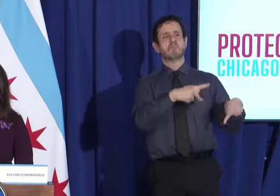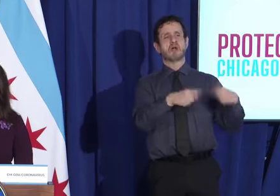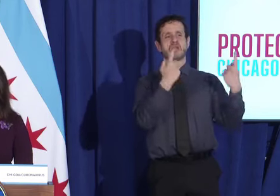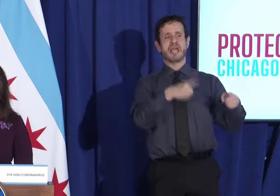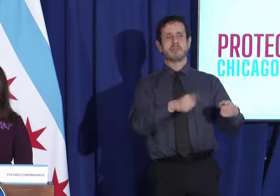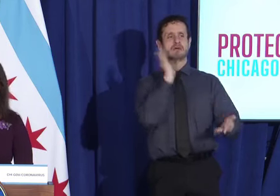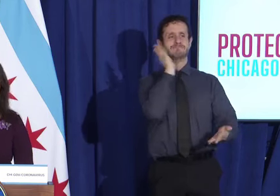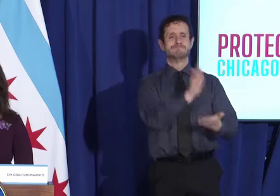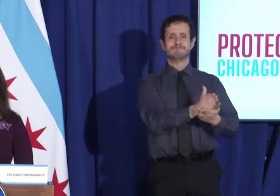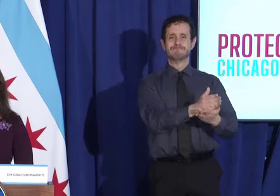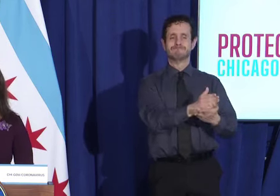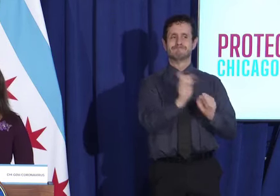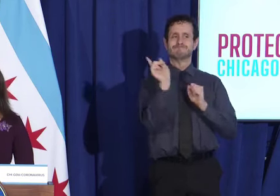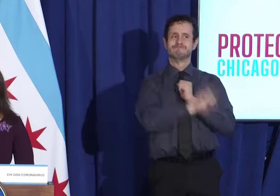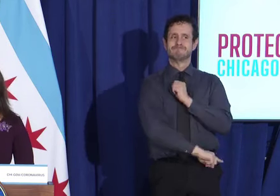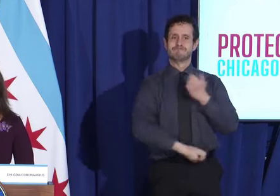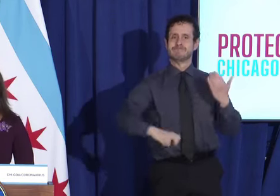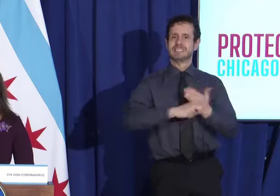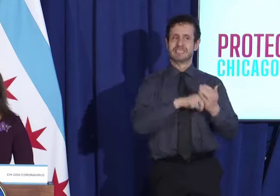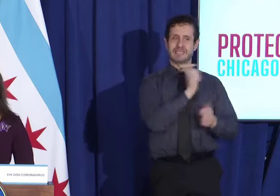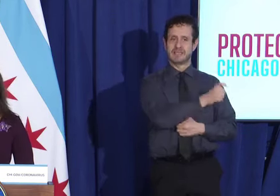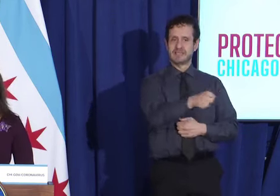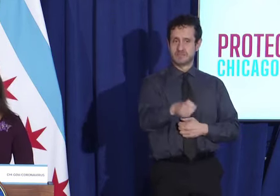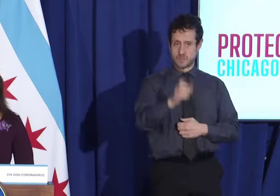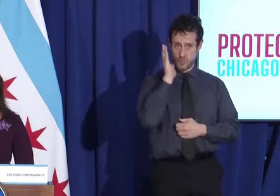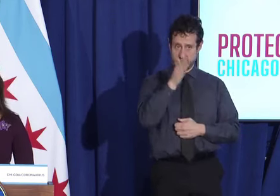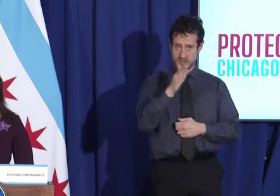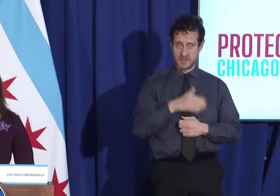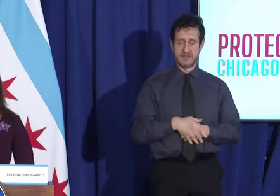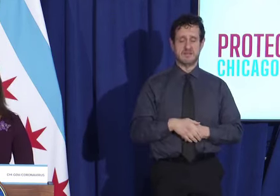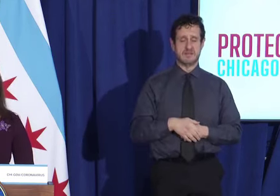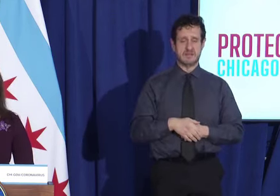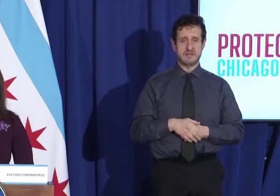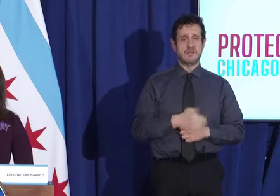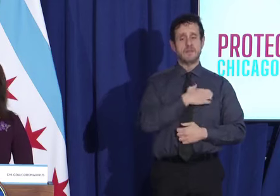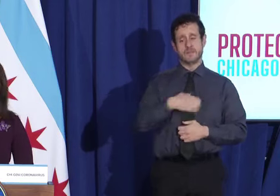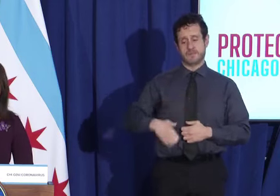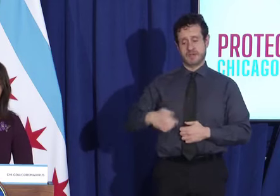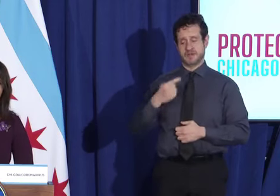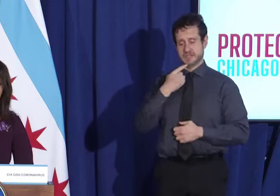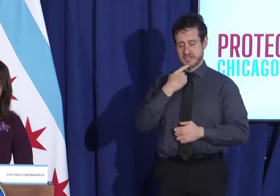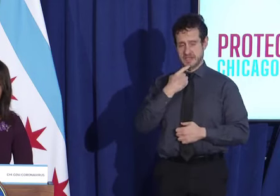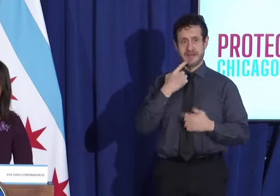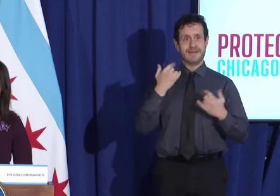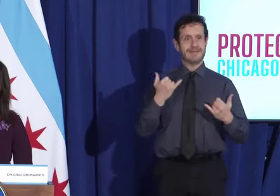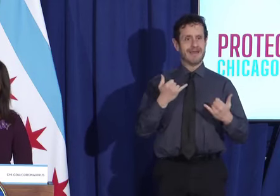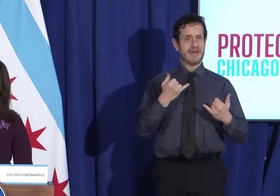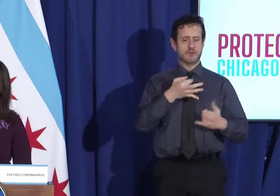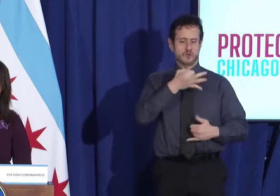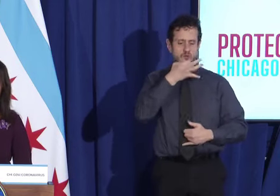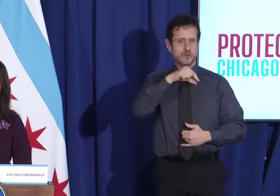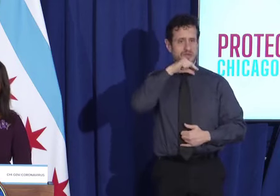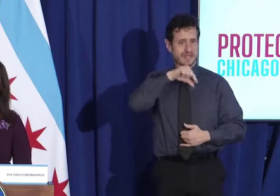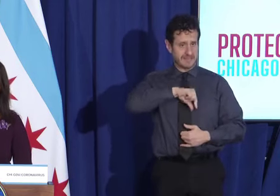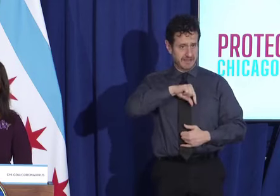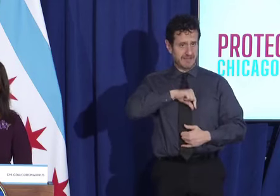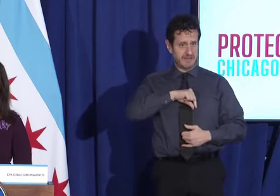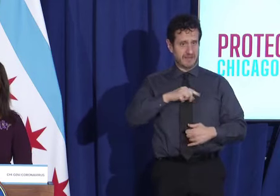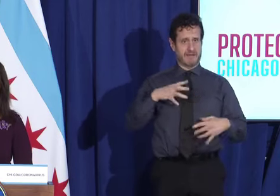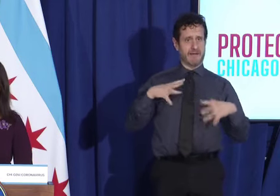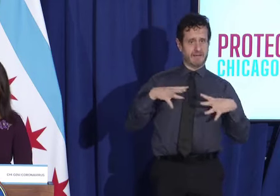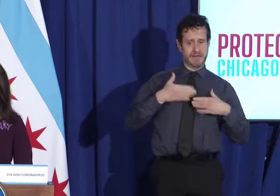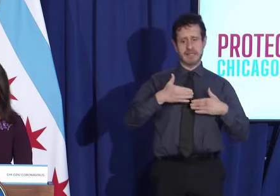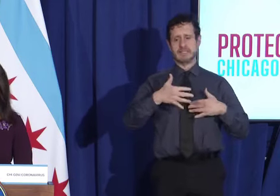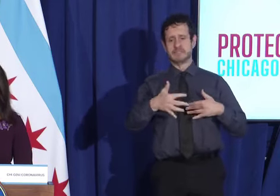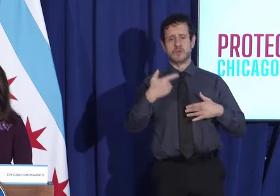and there will be consequences for those that do. As the mayor indicated, with the holidays coming up, unfortunately, we must